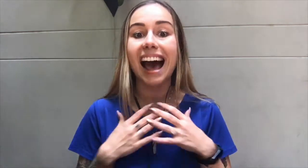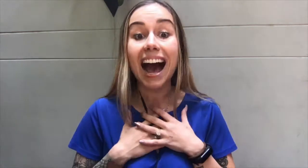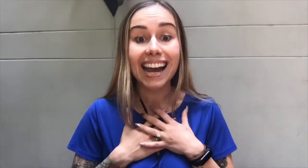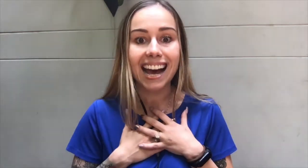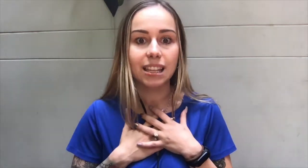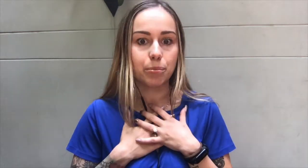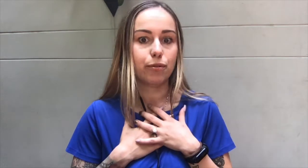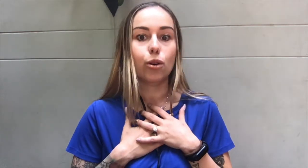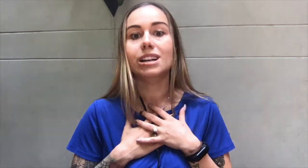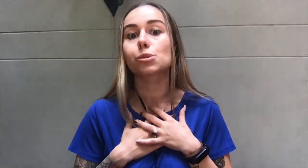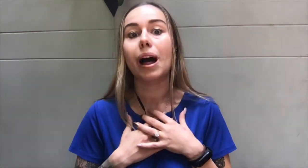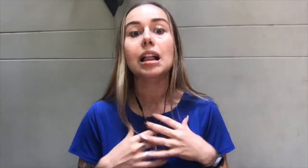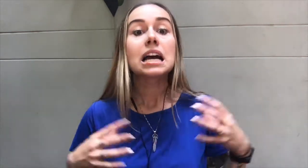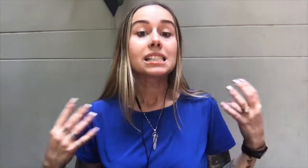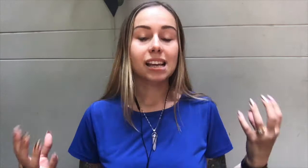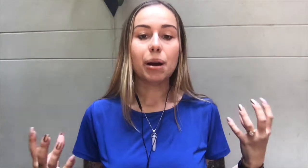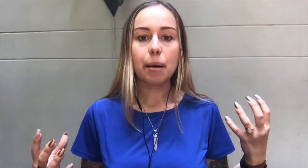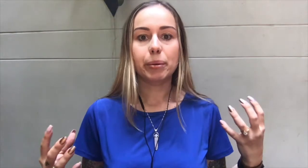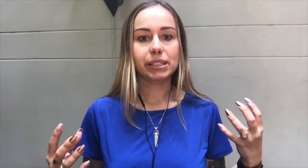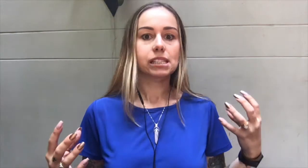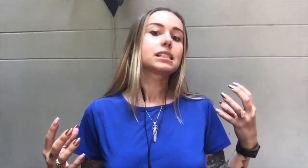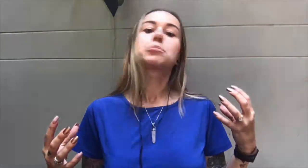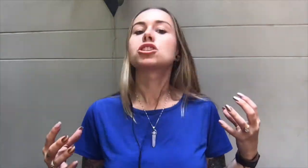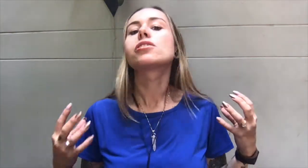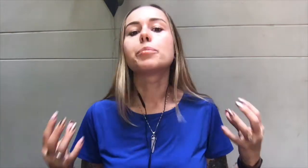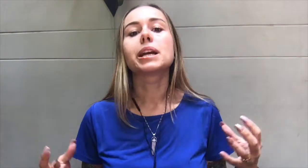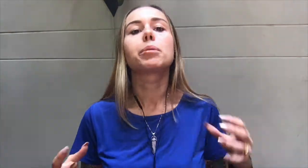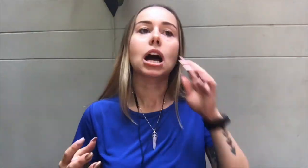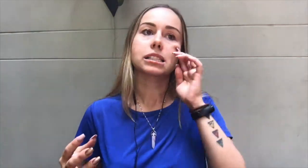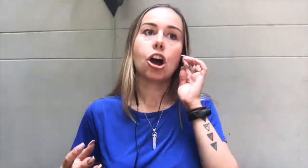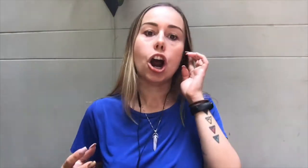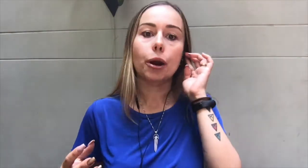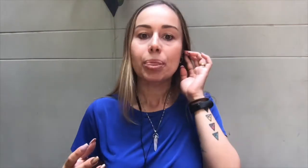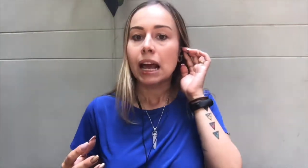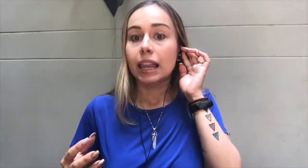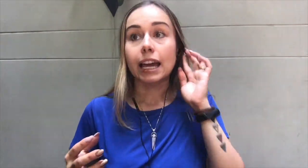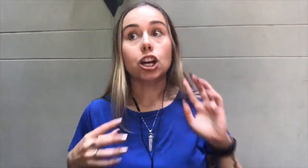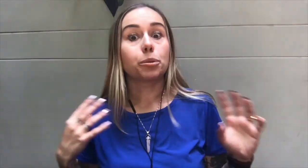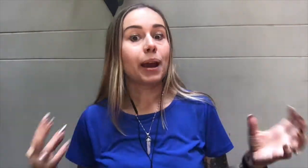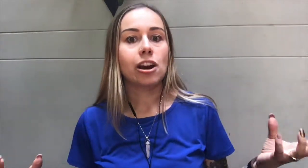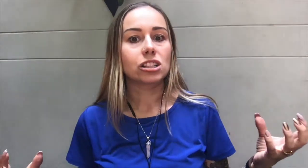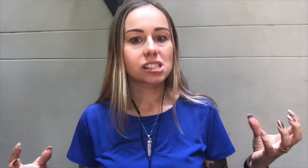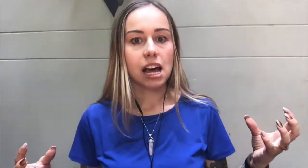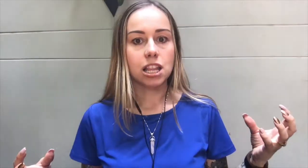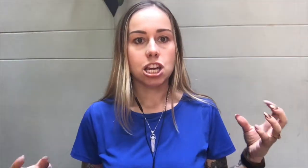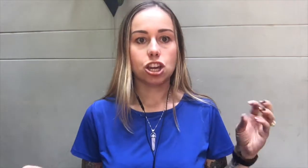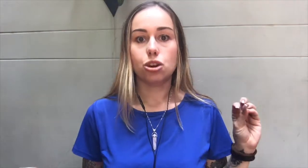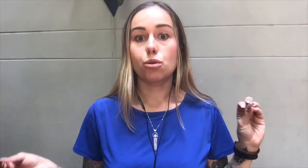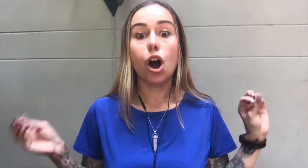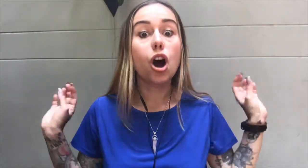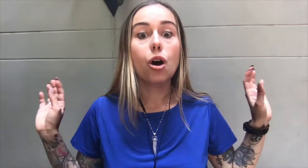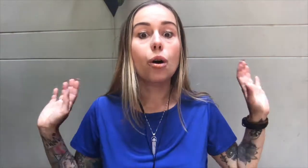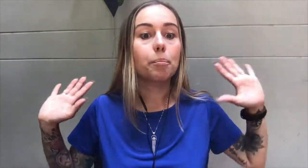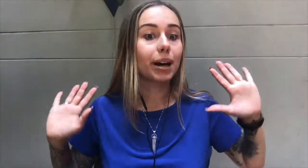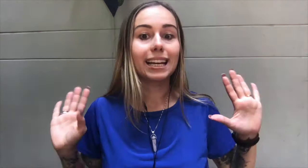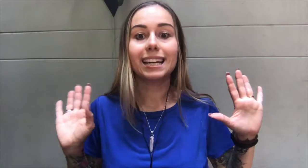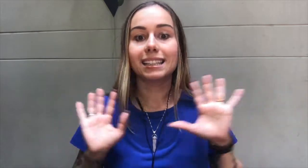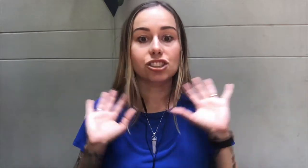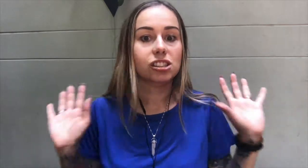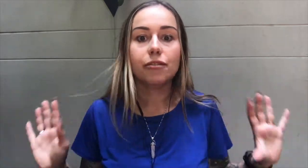I had them before as well. Some common misconceptions of money blocks are like your parents telling you, oh money, there's never